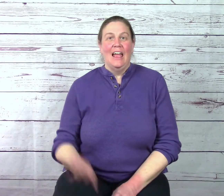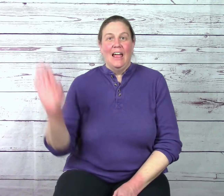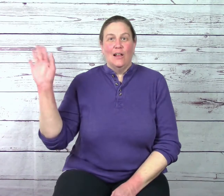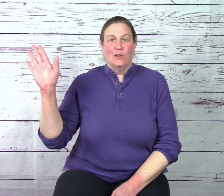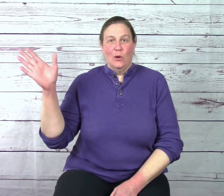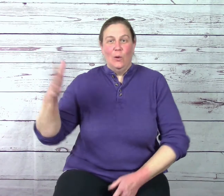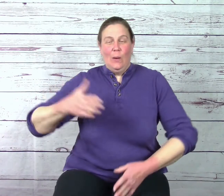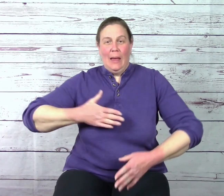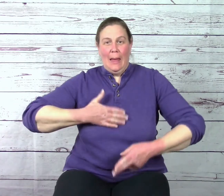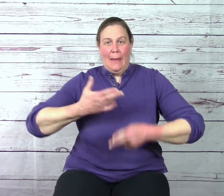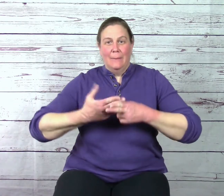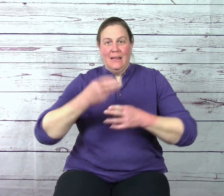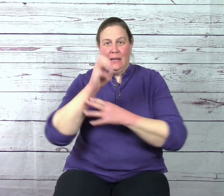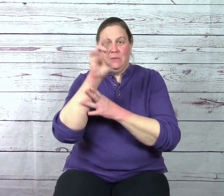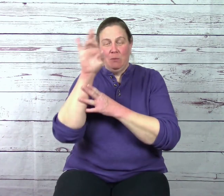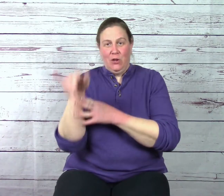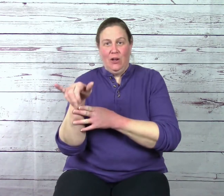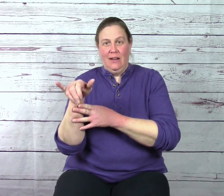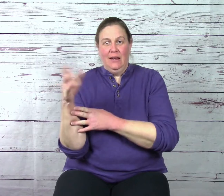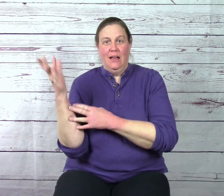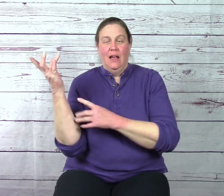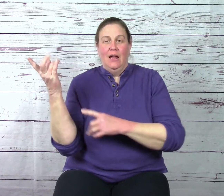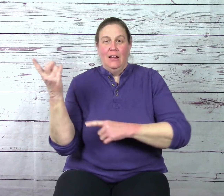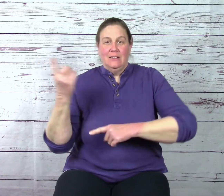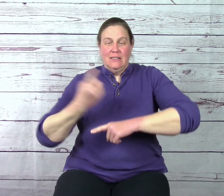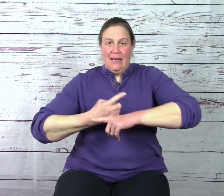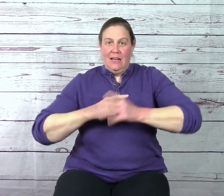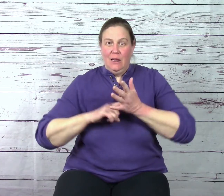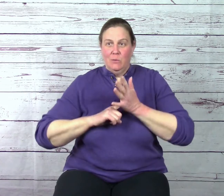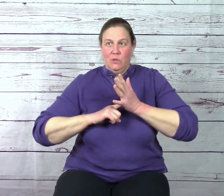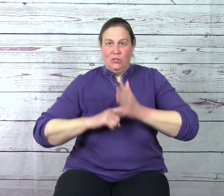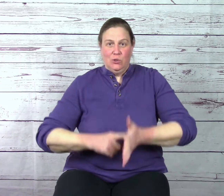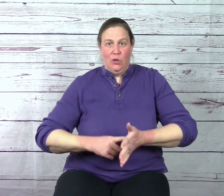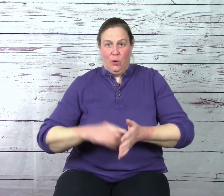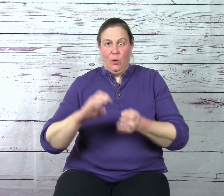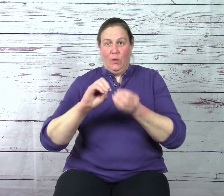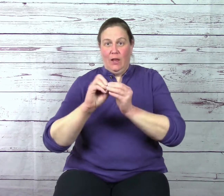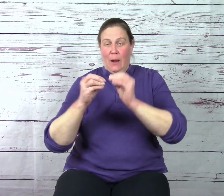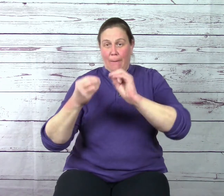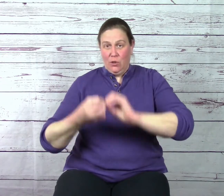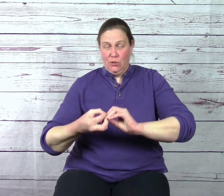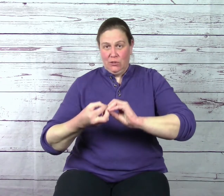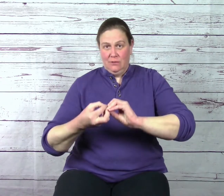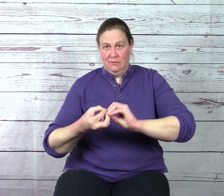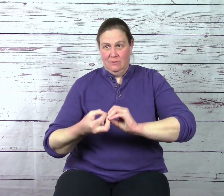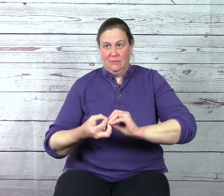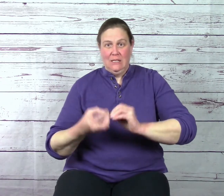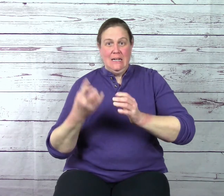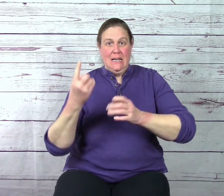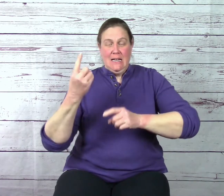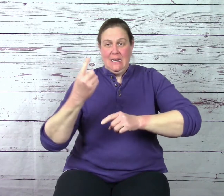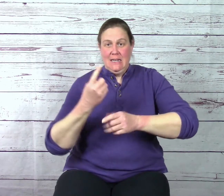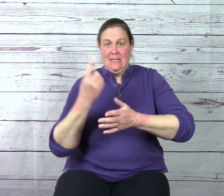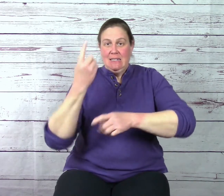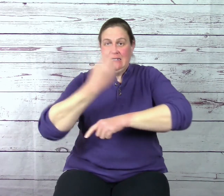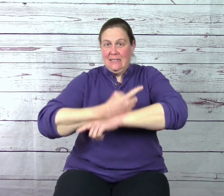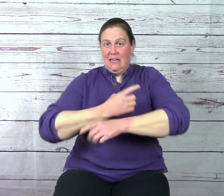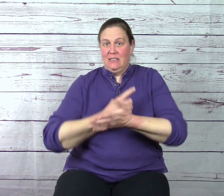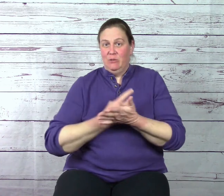Hello, my name is Mary. Today I'm going to show you numbers, days of